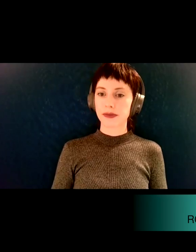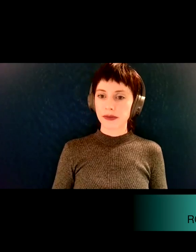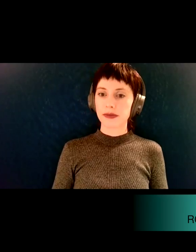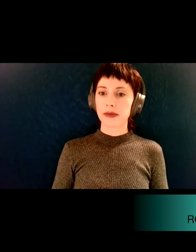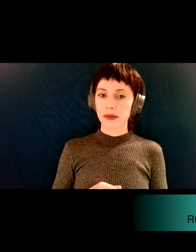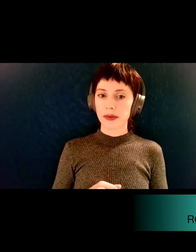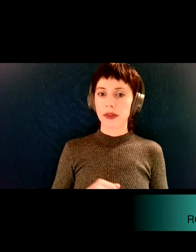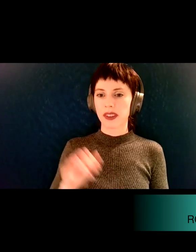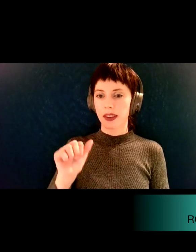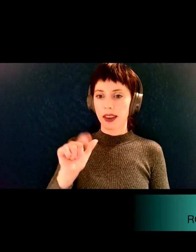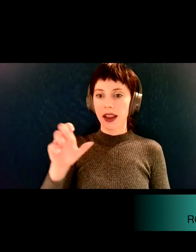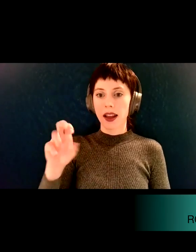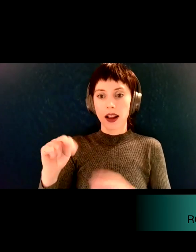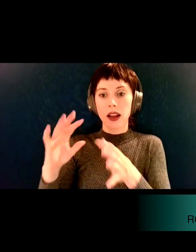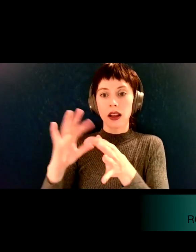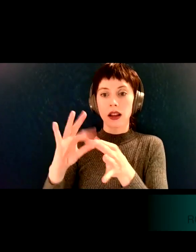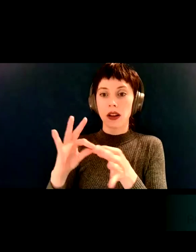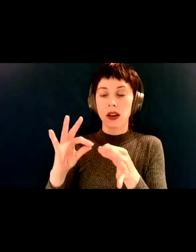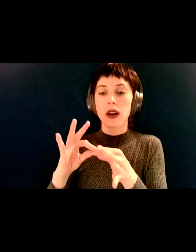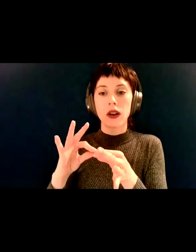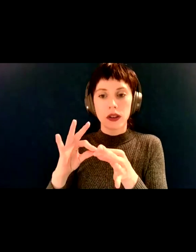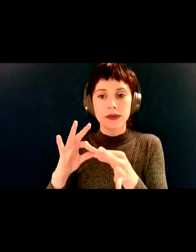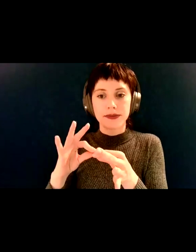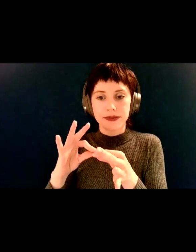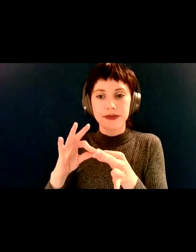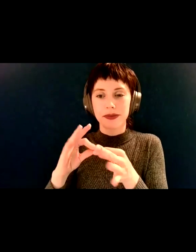part of the work is getting to who we're trying to reach.